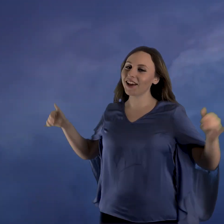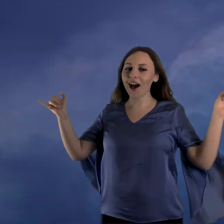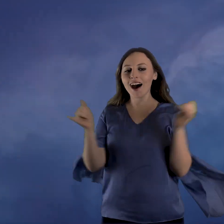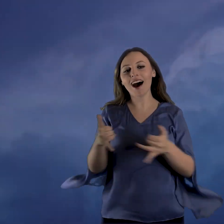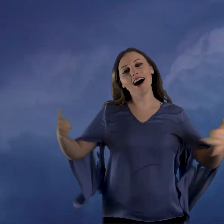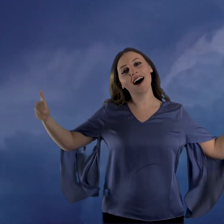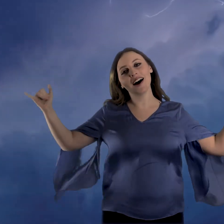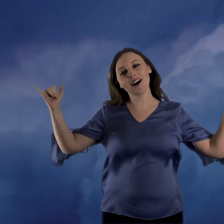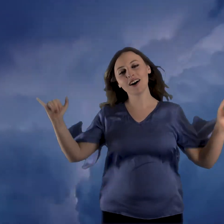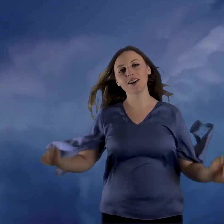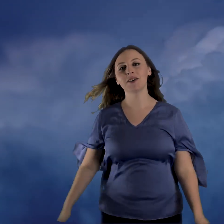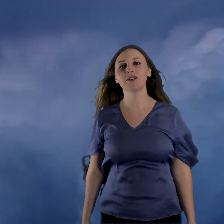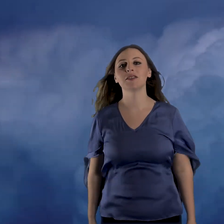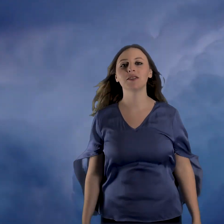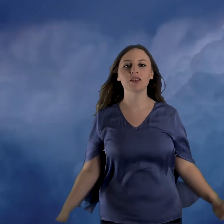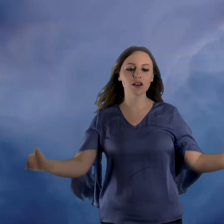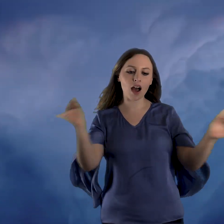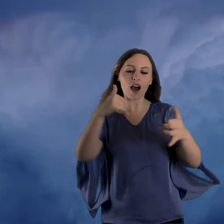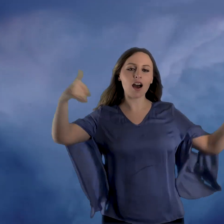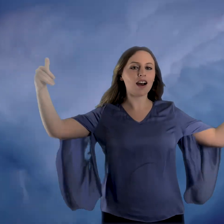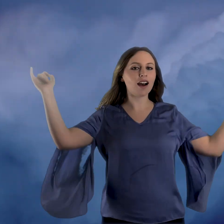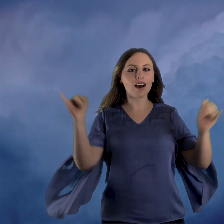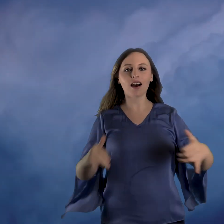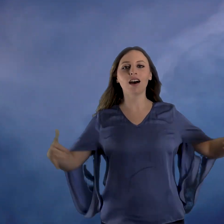What did you say?